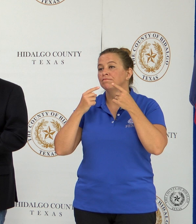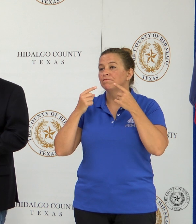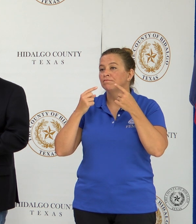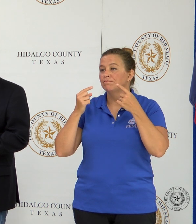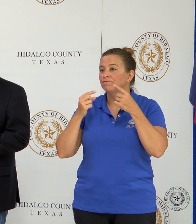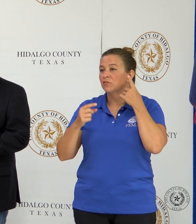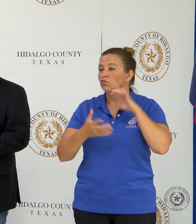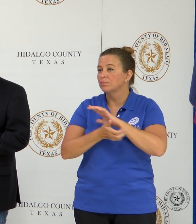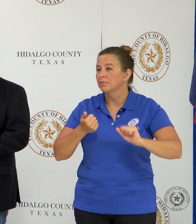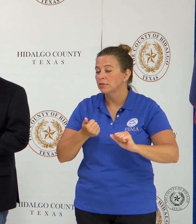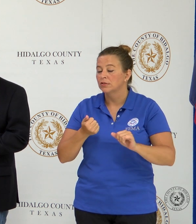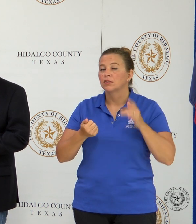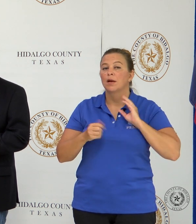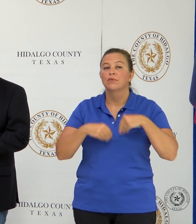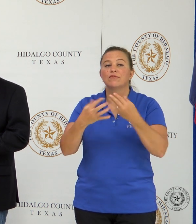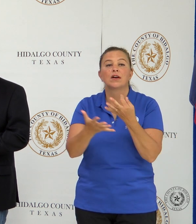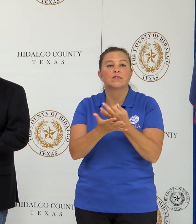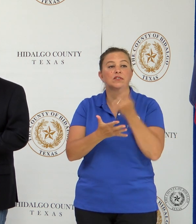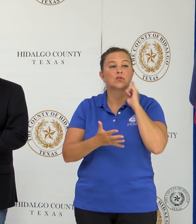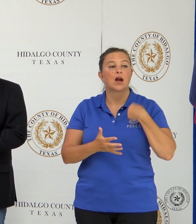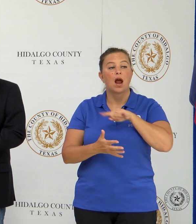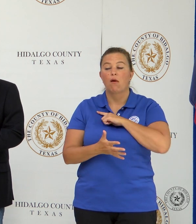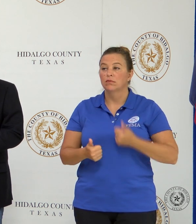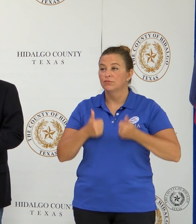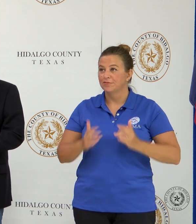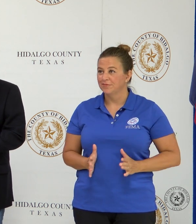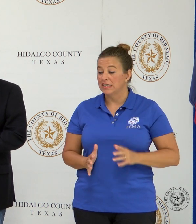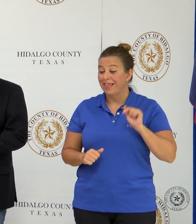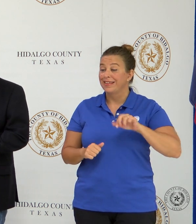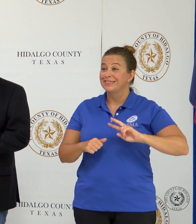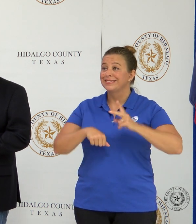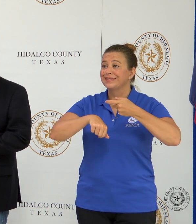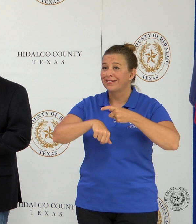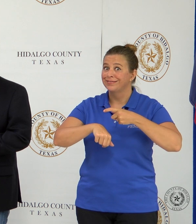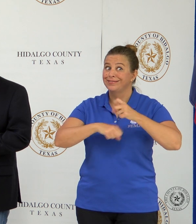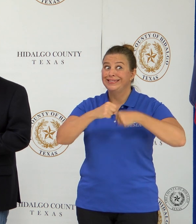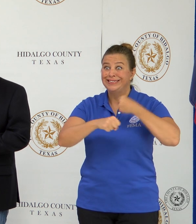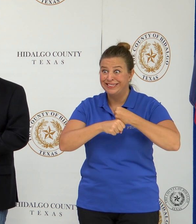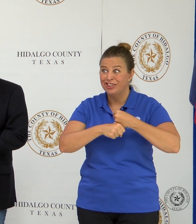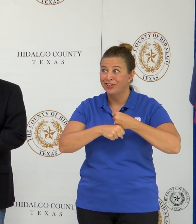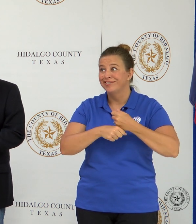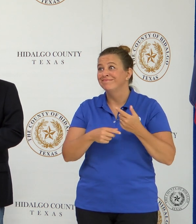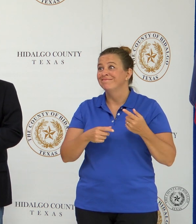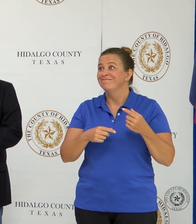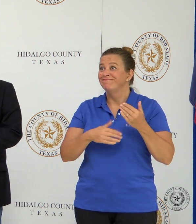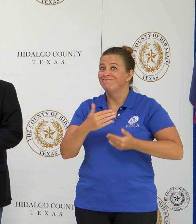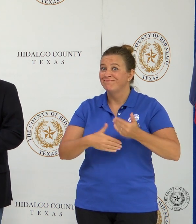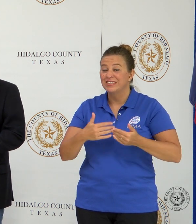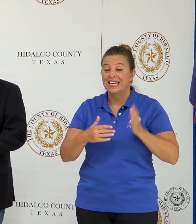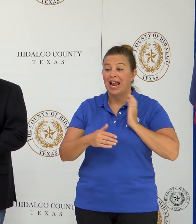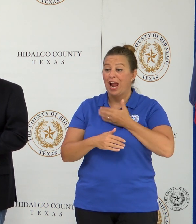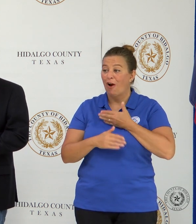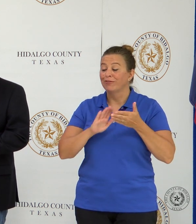very much needed funds to our residents. This is the second year in a row that some of our communities have been